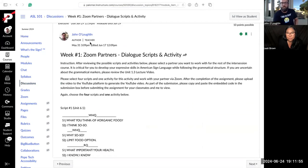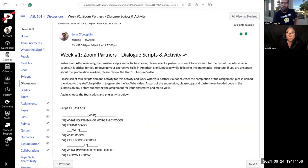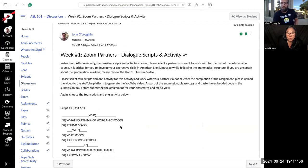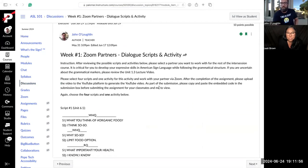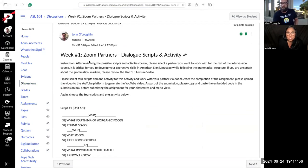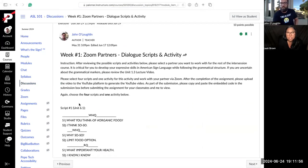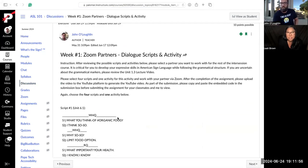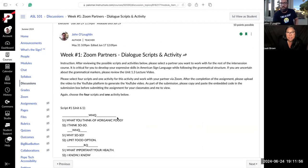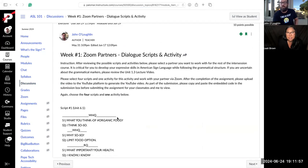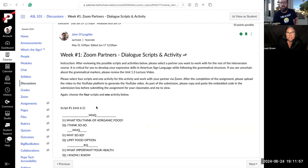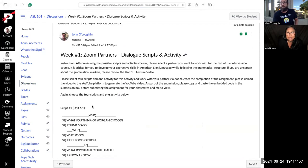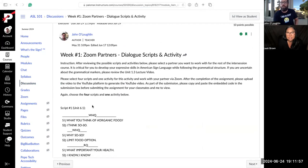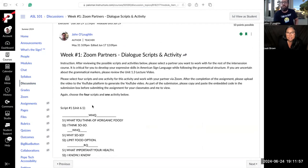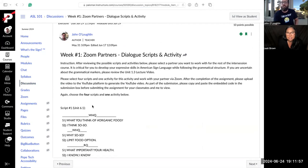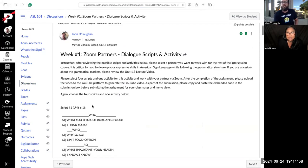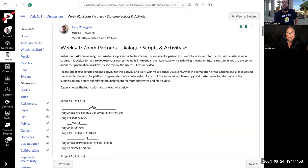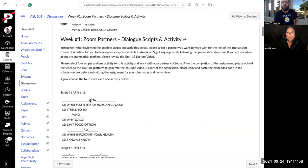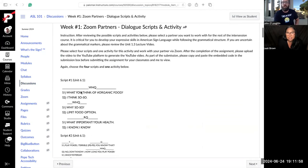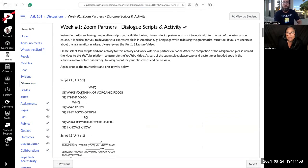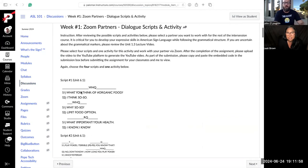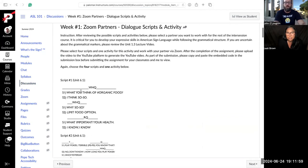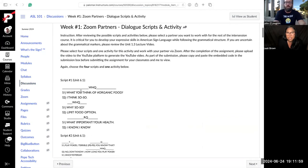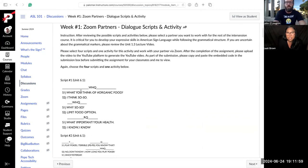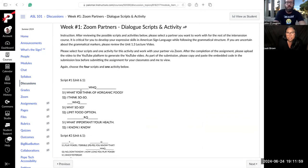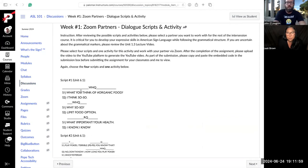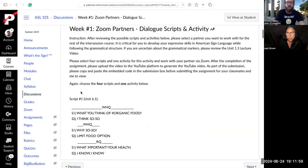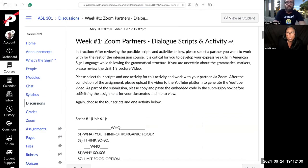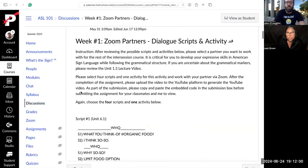So you'll see this right here, zoom partners.